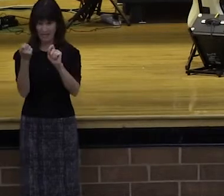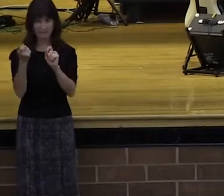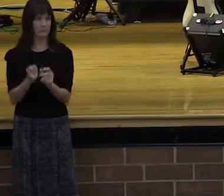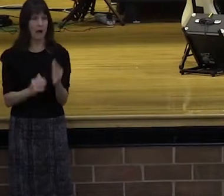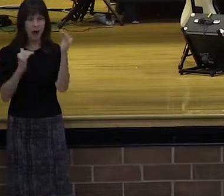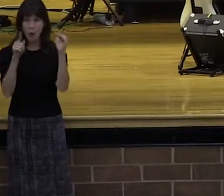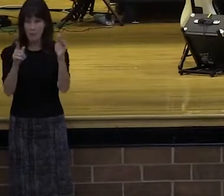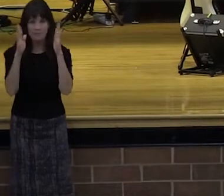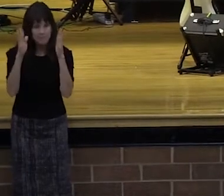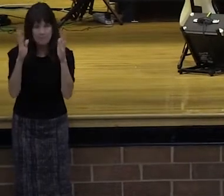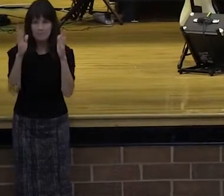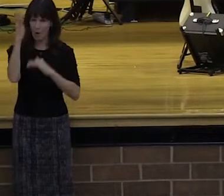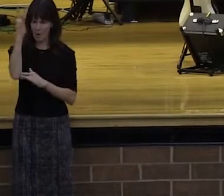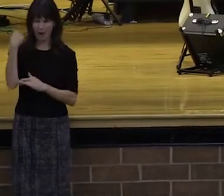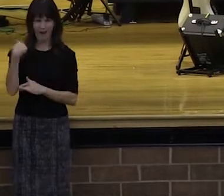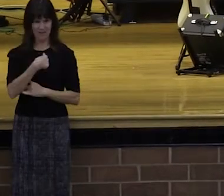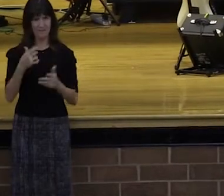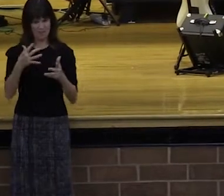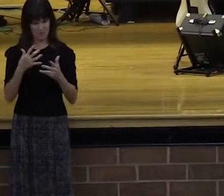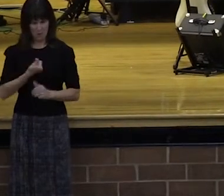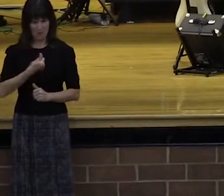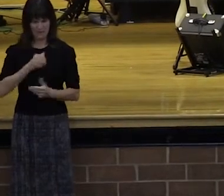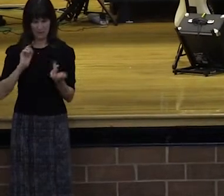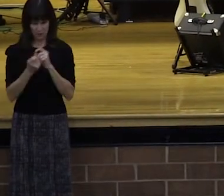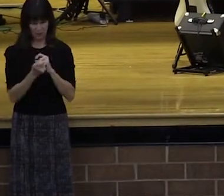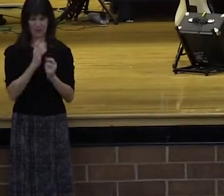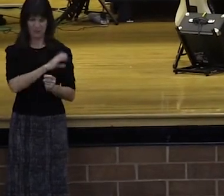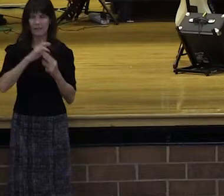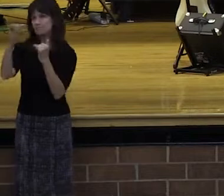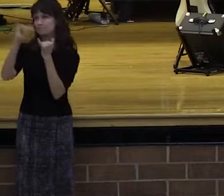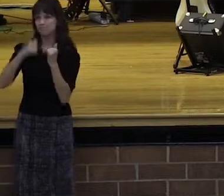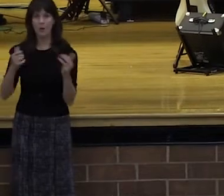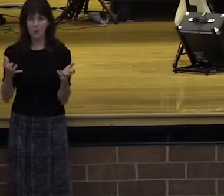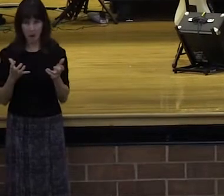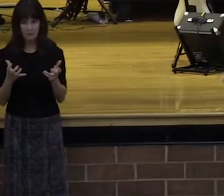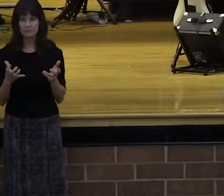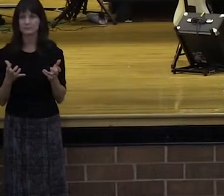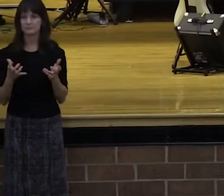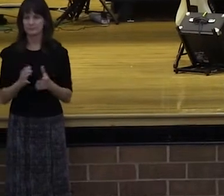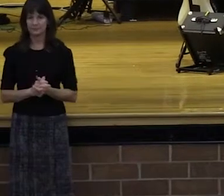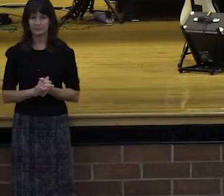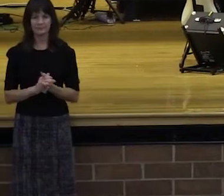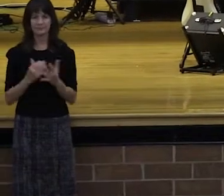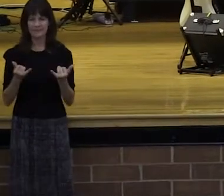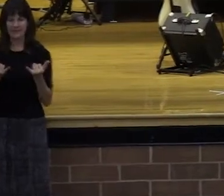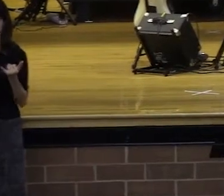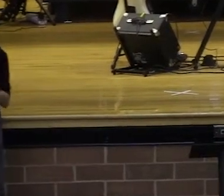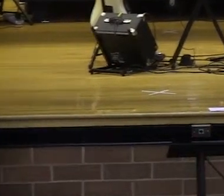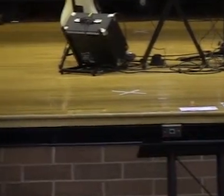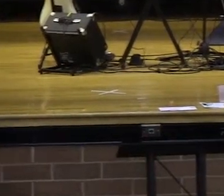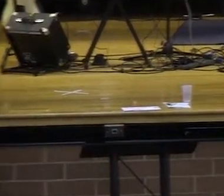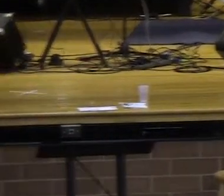believe is from the heart of God. Listen to what Ephesians 2.4 says. It says, God being rich in mercy. Say that,